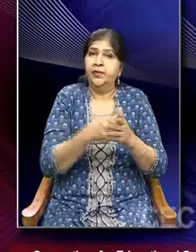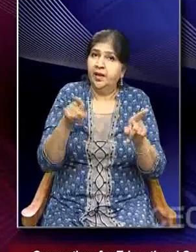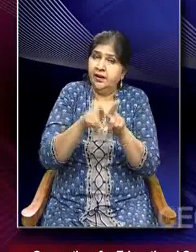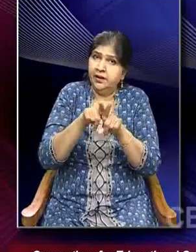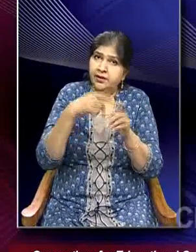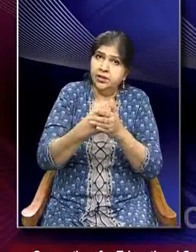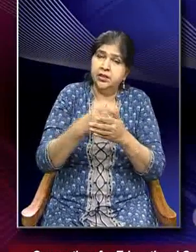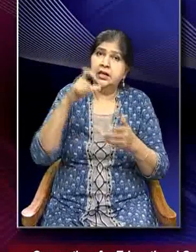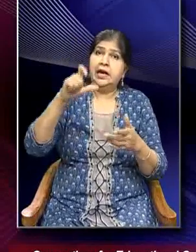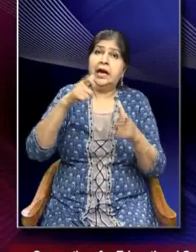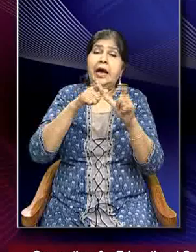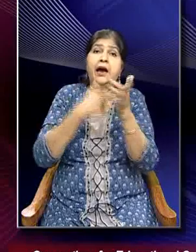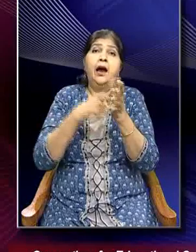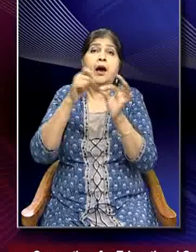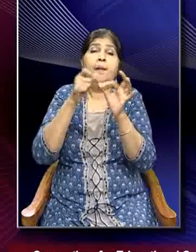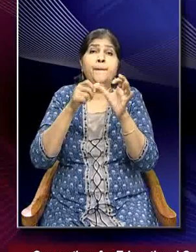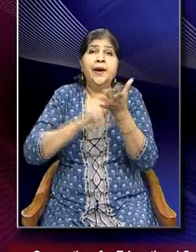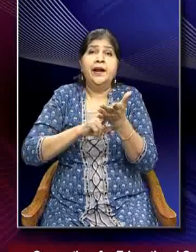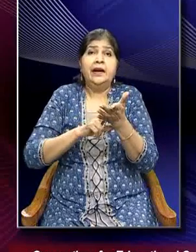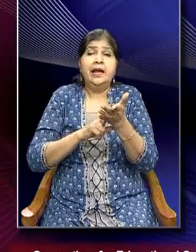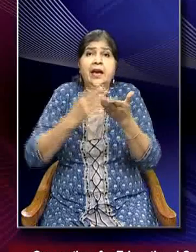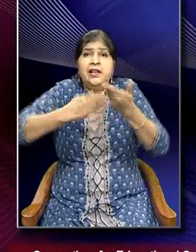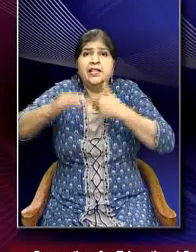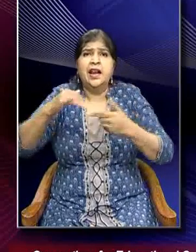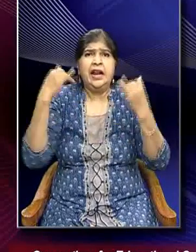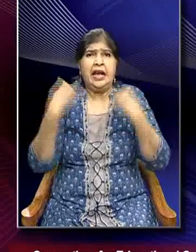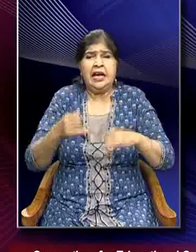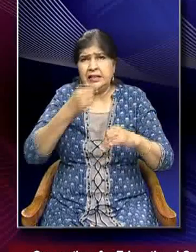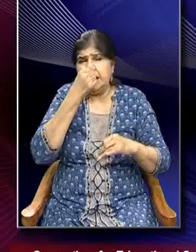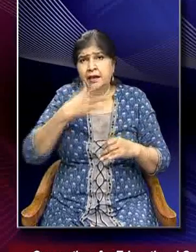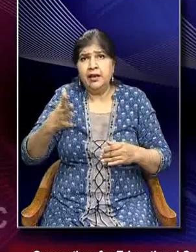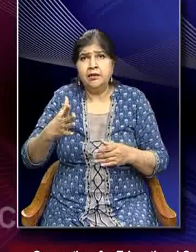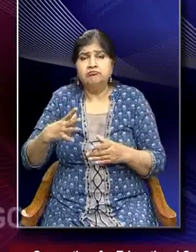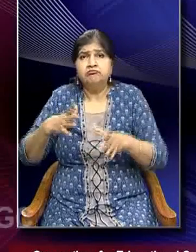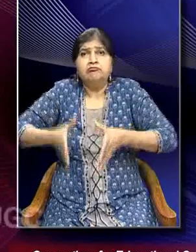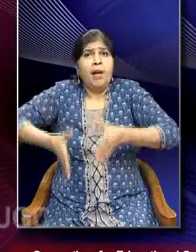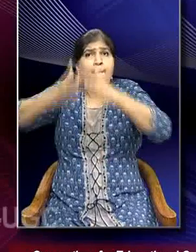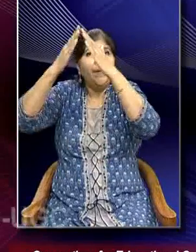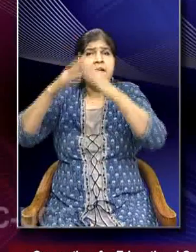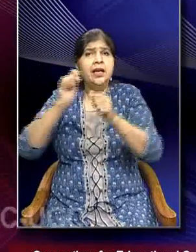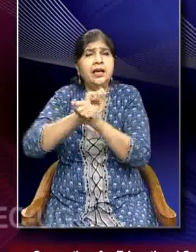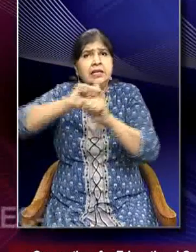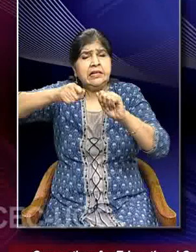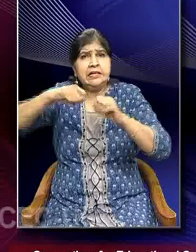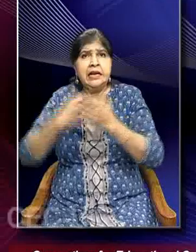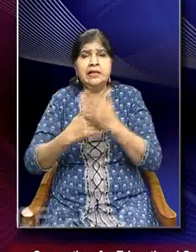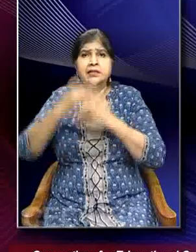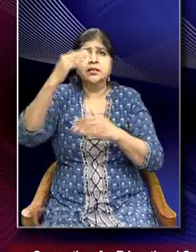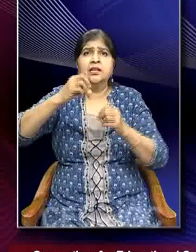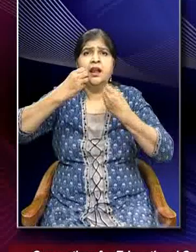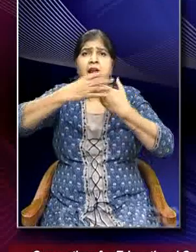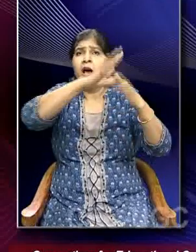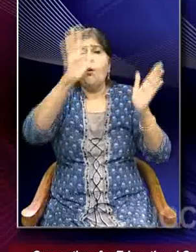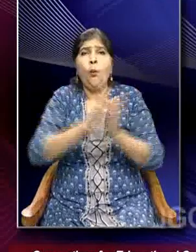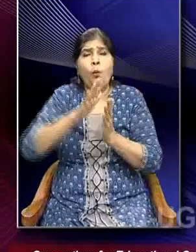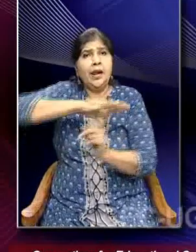carbon dioxide emissions from buildings. Further, an important cause of climate